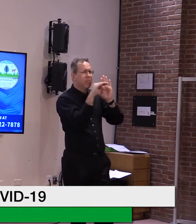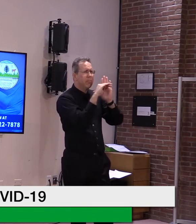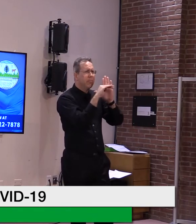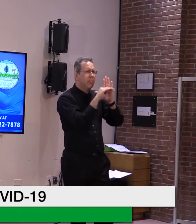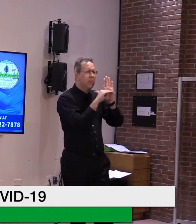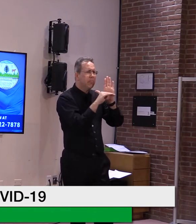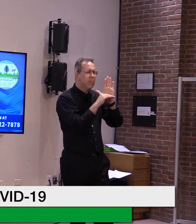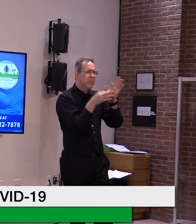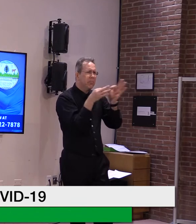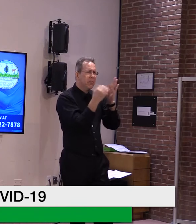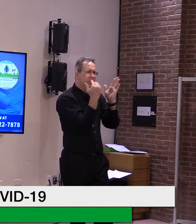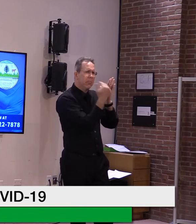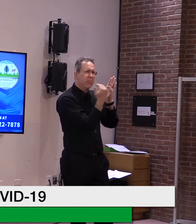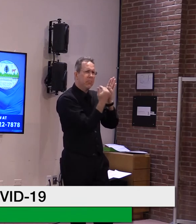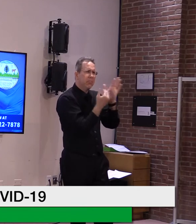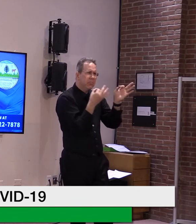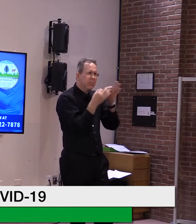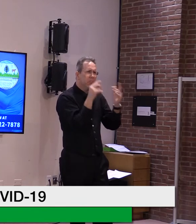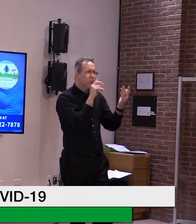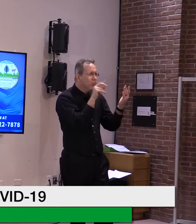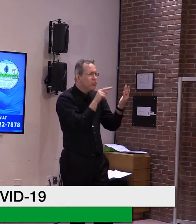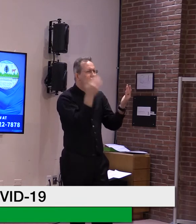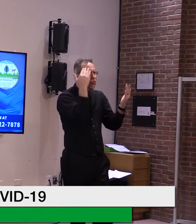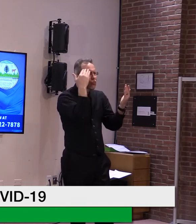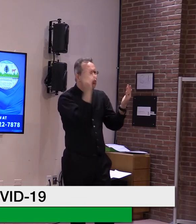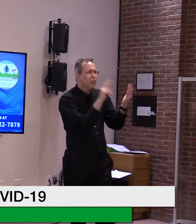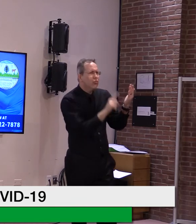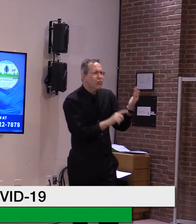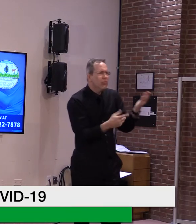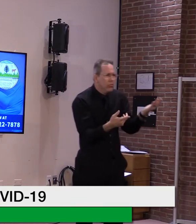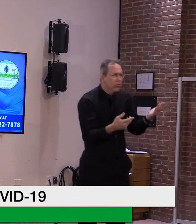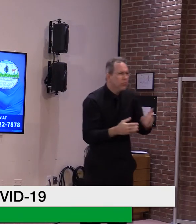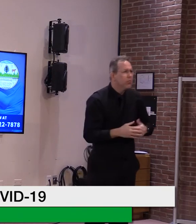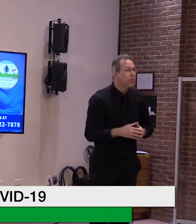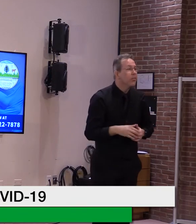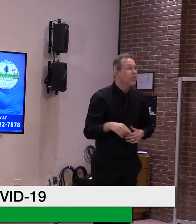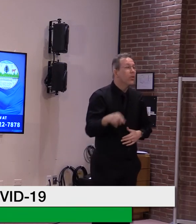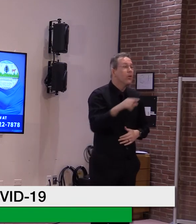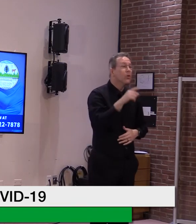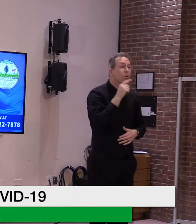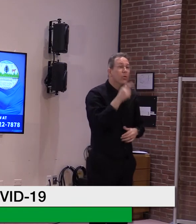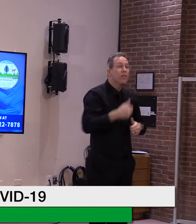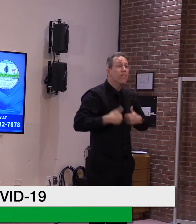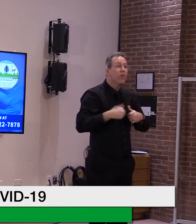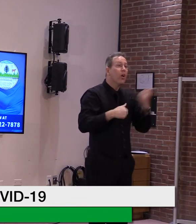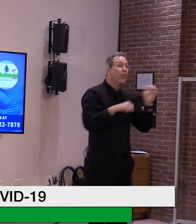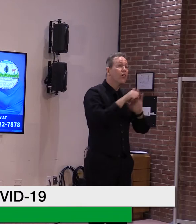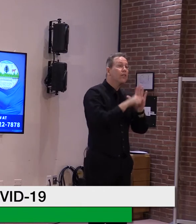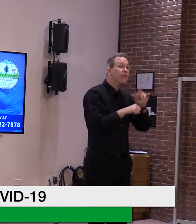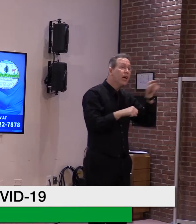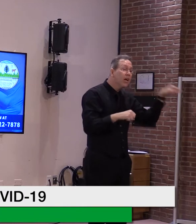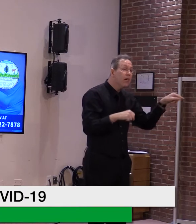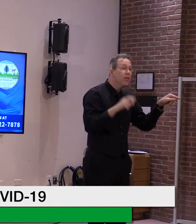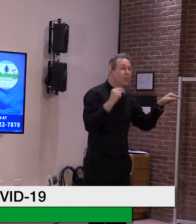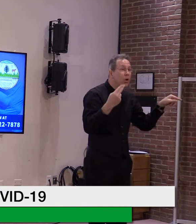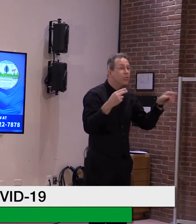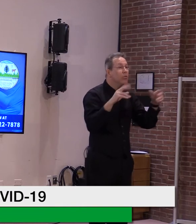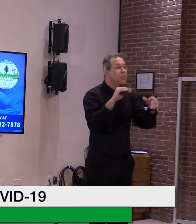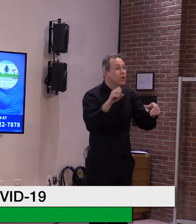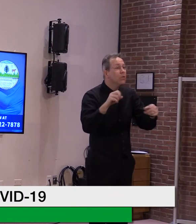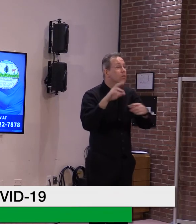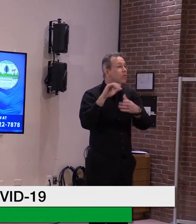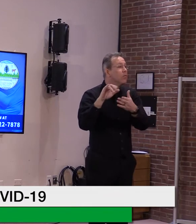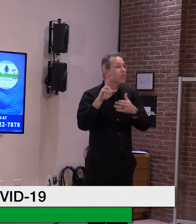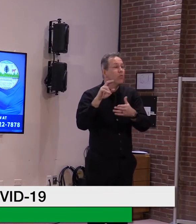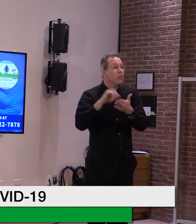with, um, with these high risk conditions, um, that, you know, the only thing